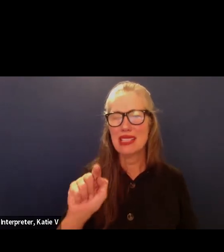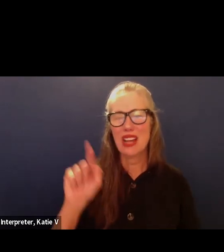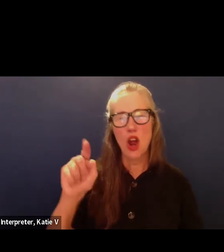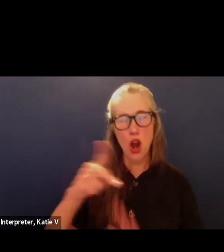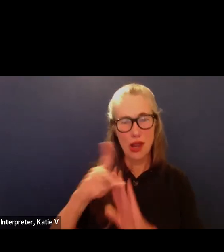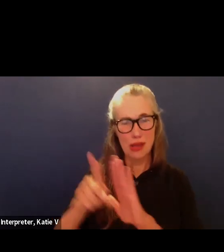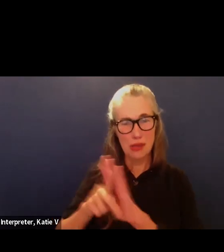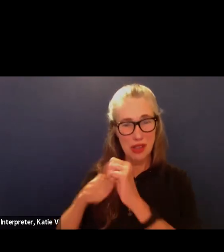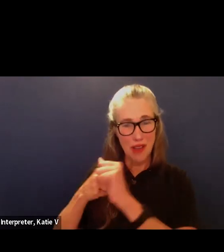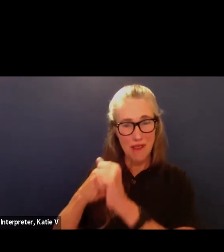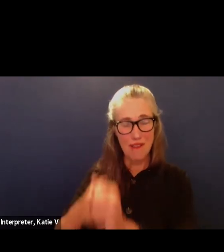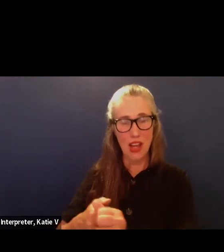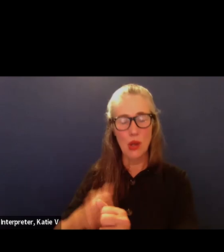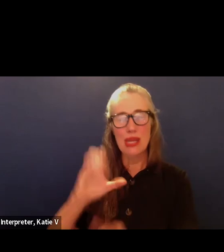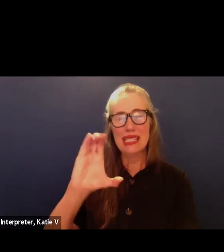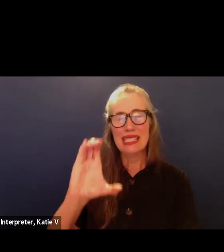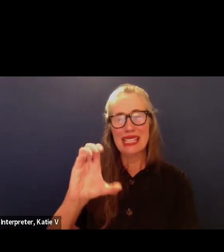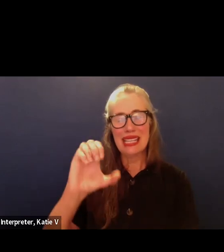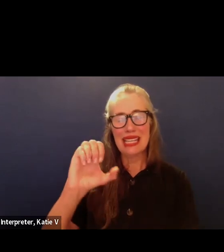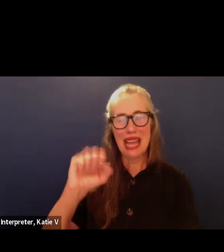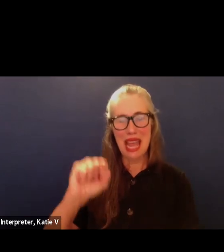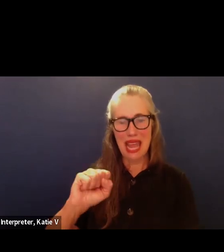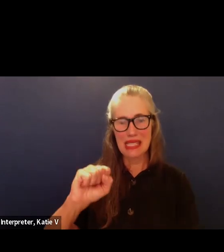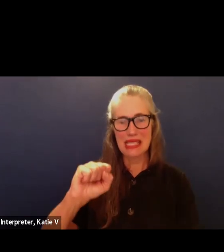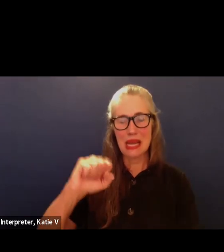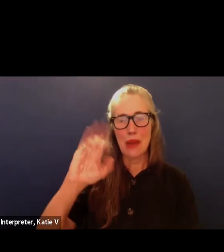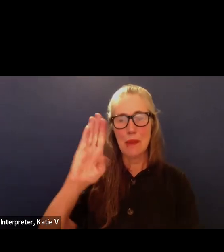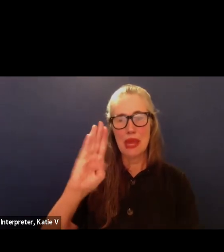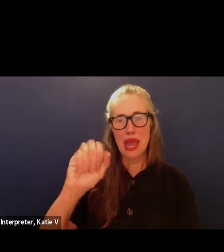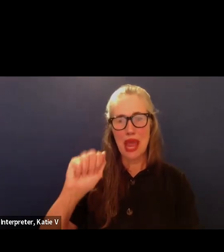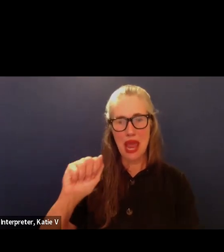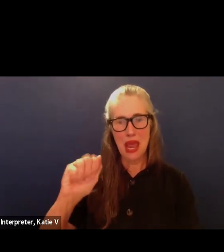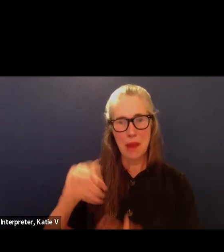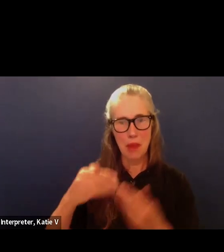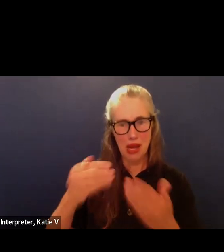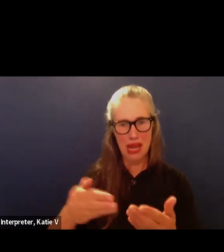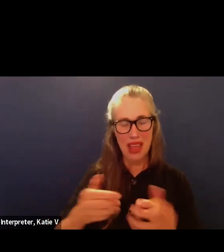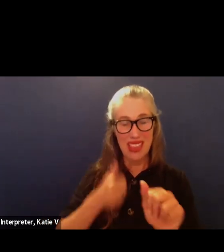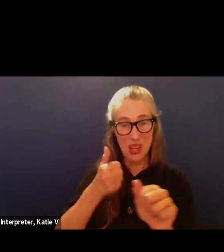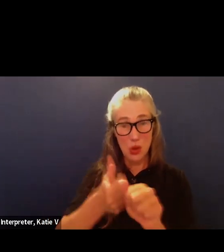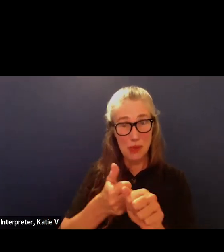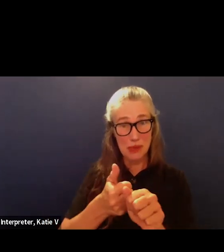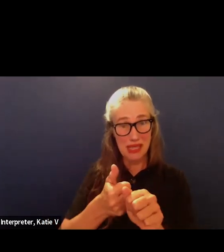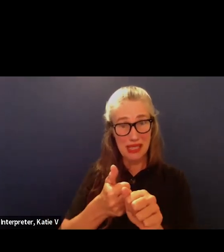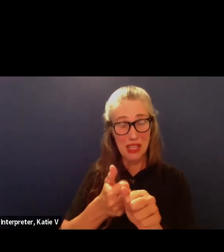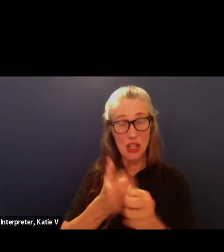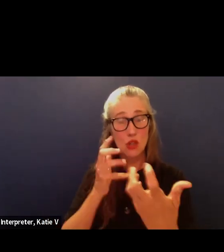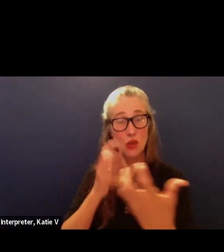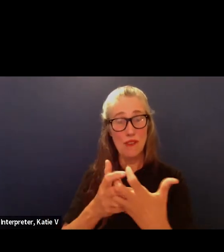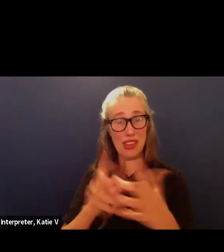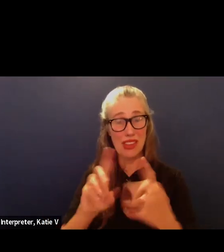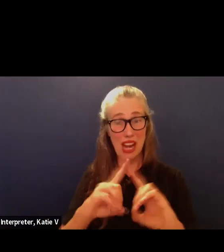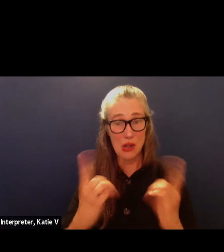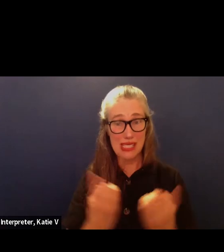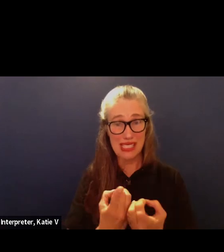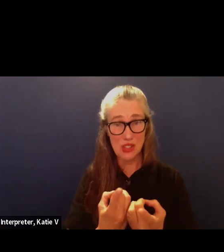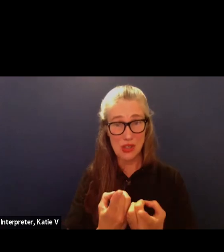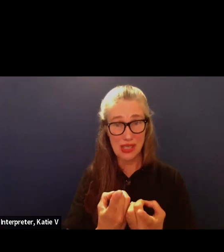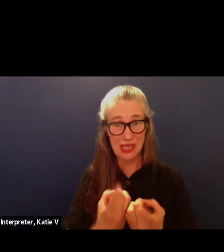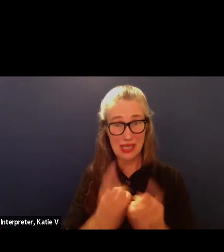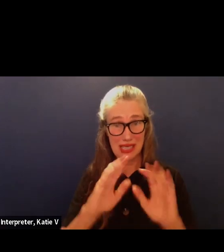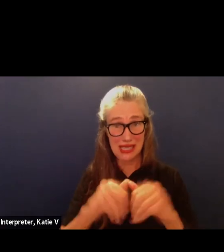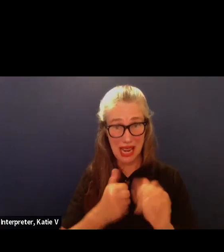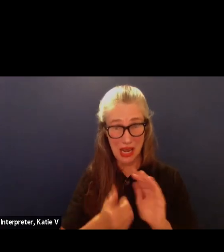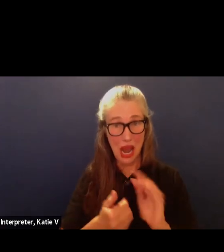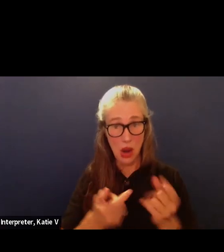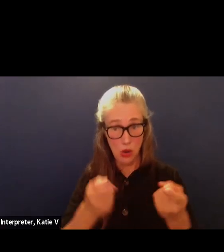CSBA suggested policies and then we update it to fit our district? Is that how that works? Yes. Okay.